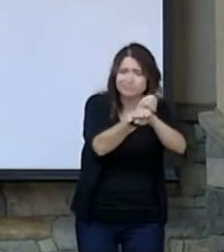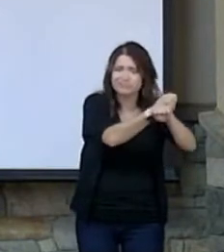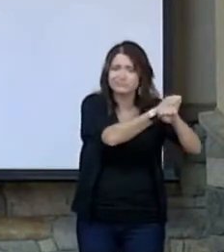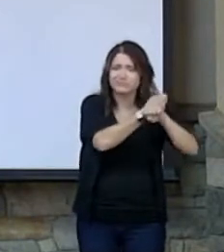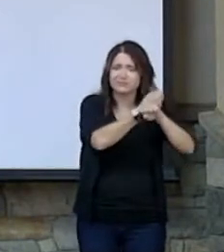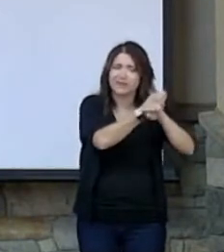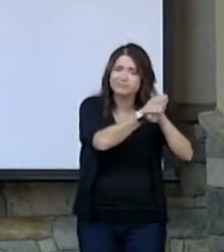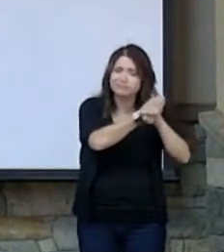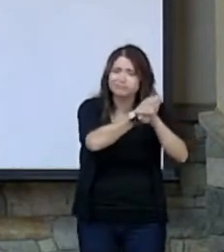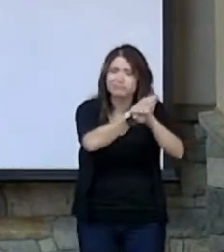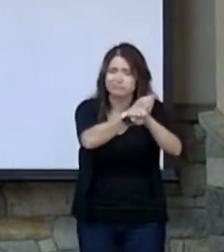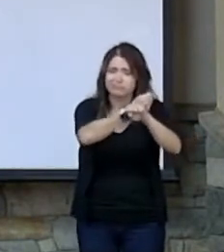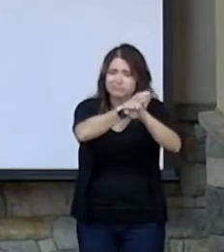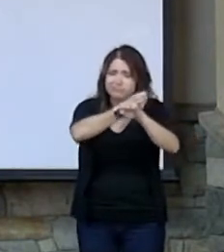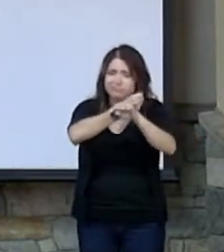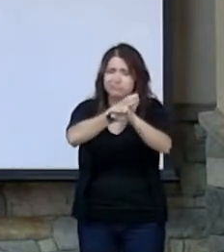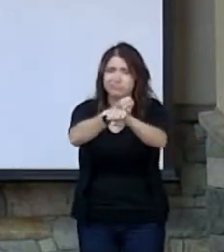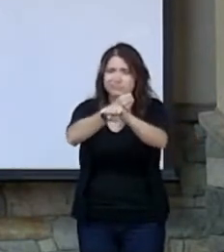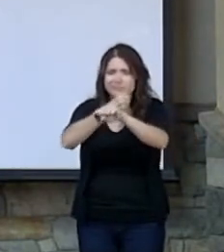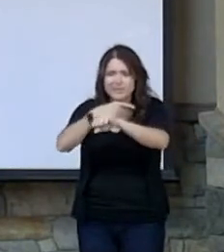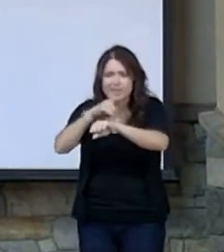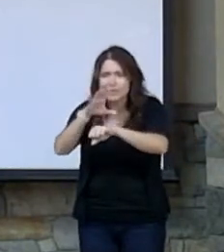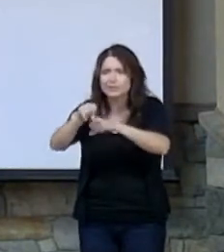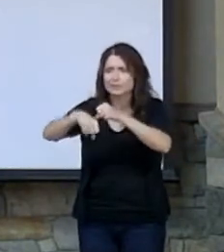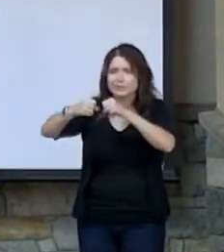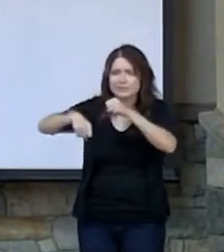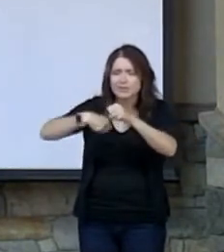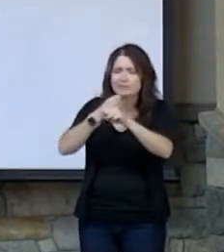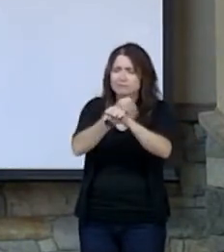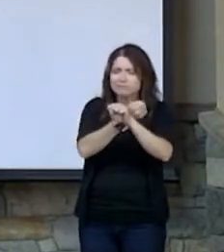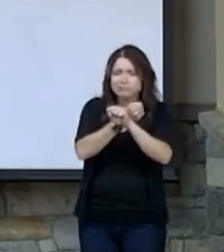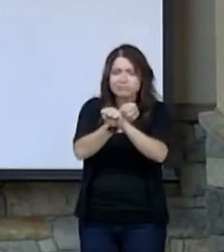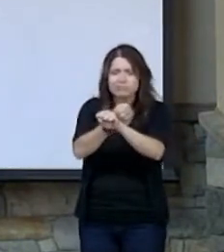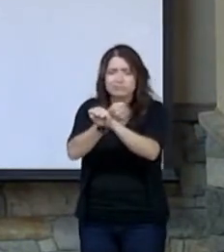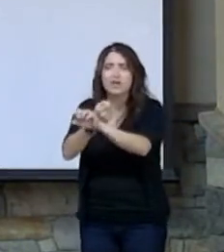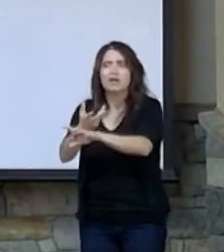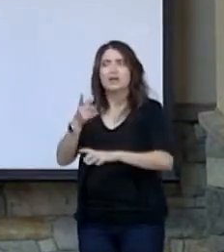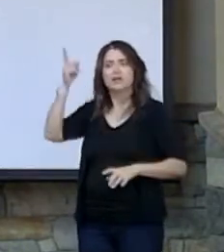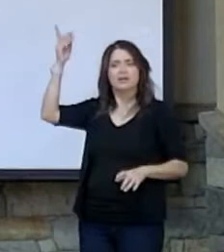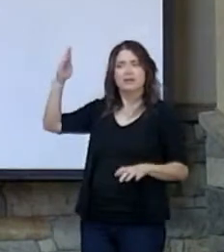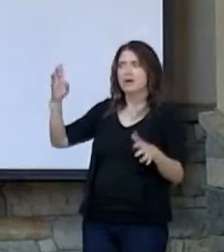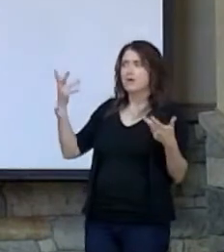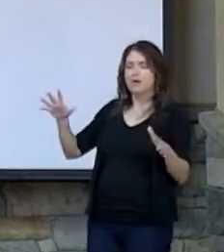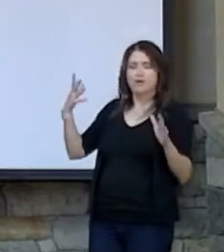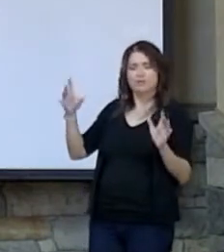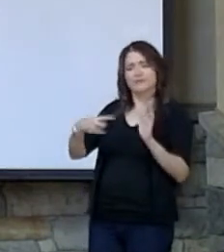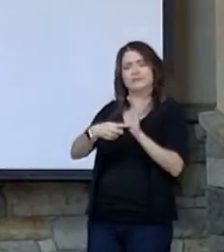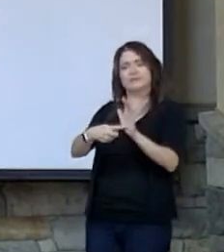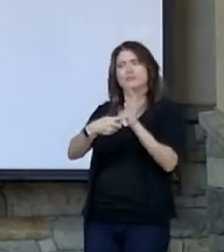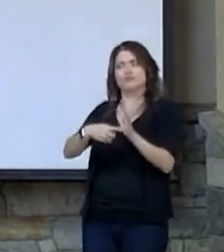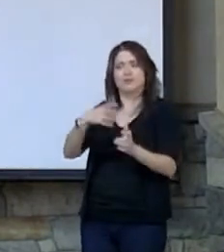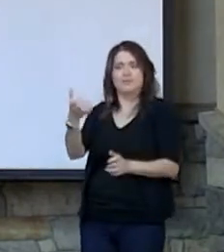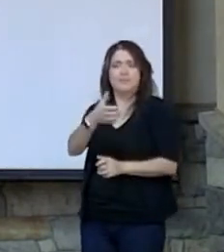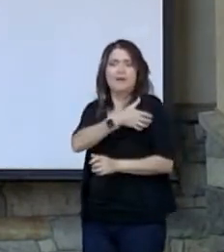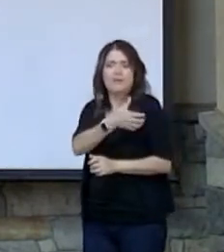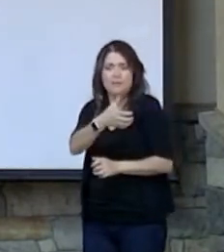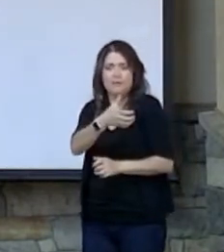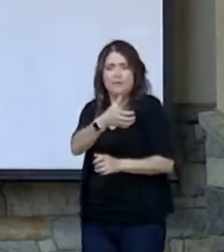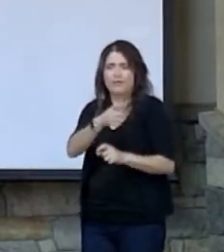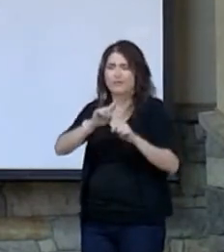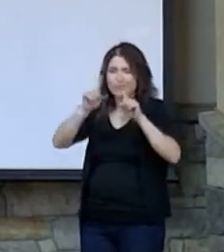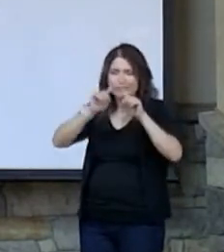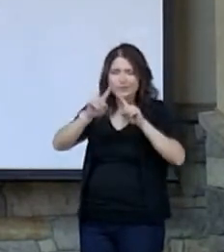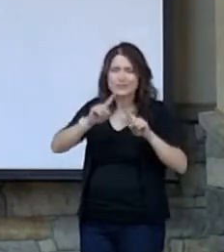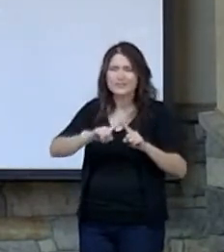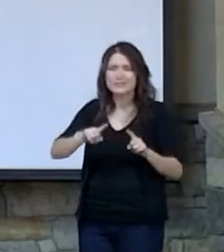and have been slaves for several hundred years. God has already demonstrated his power through several plagues, but there's